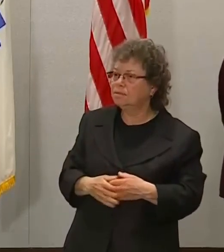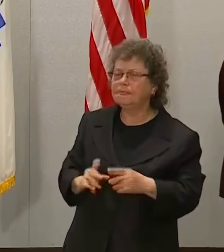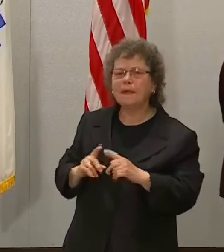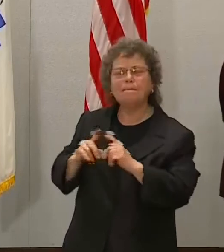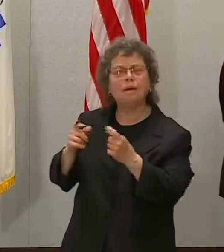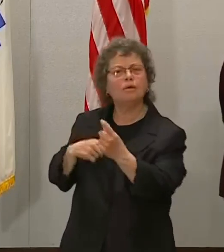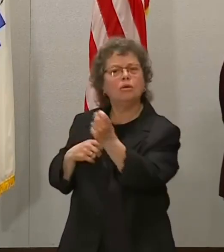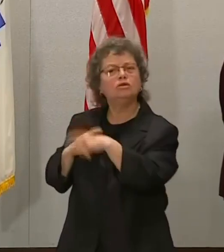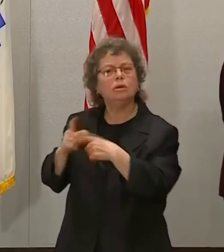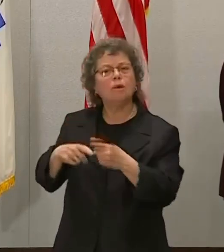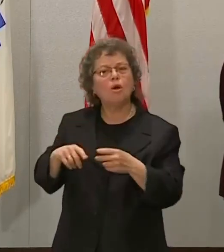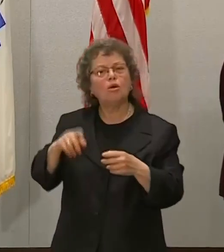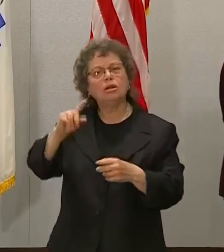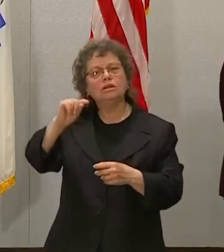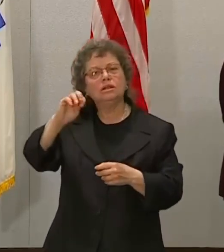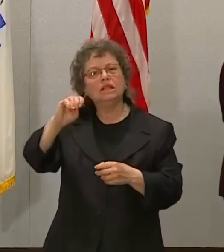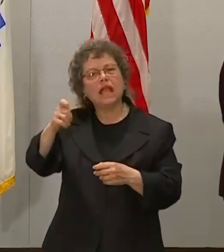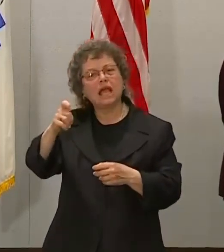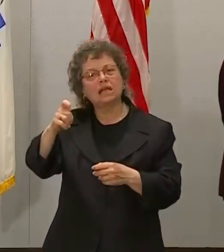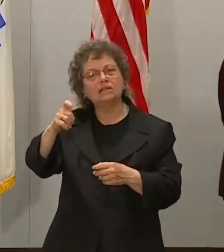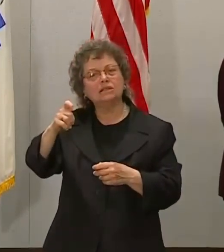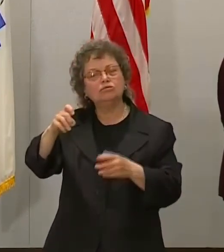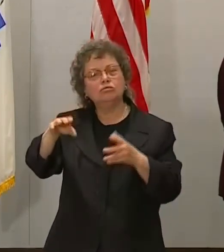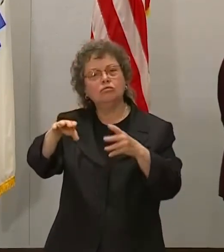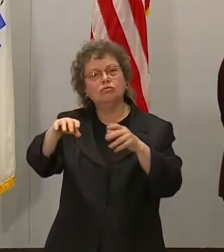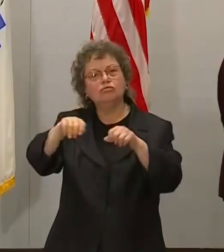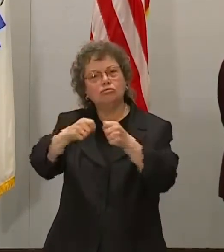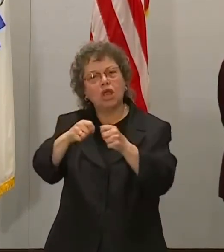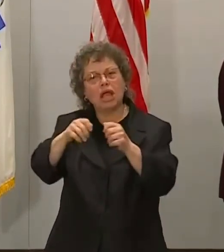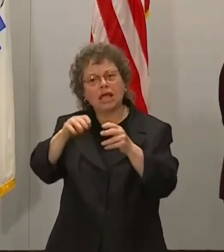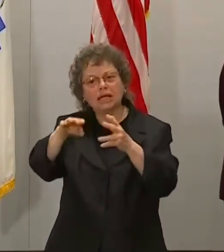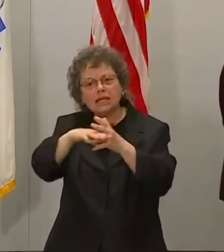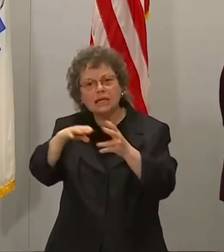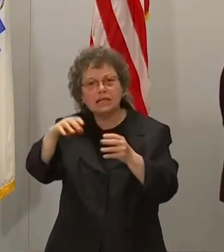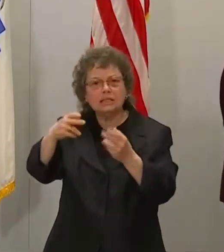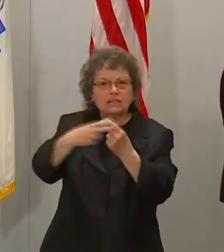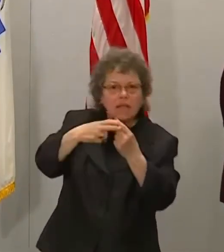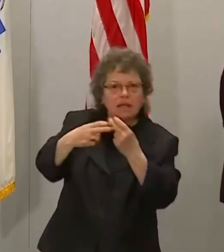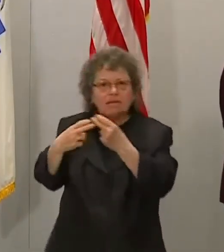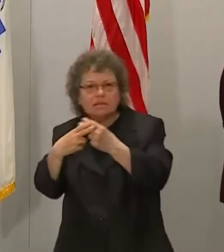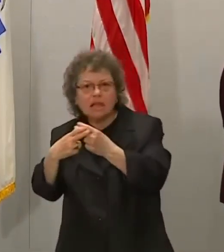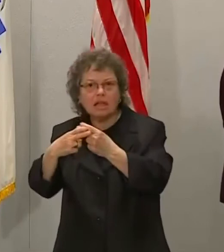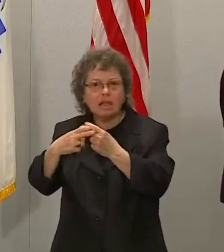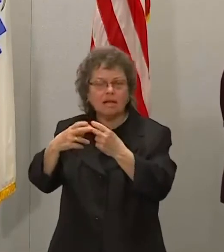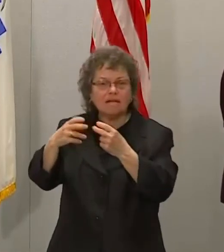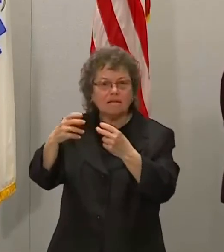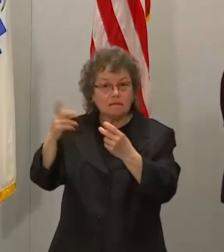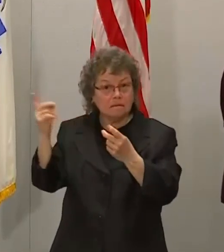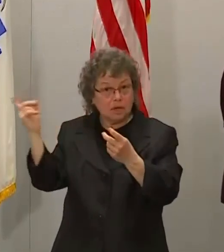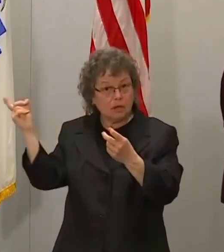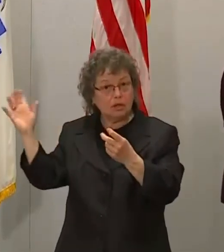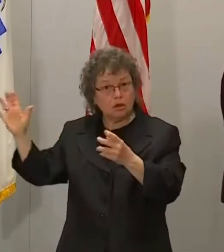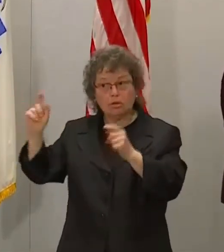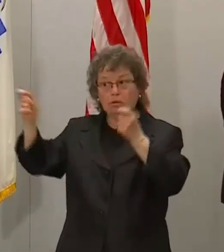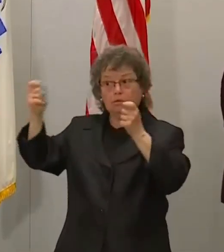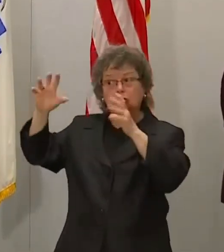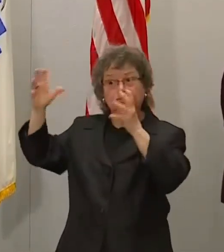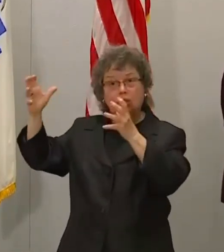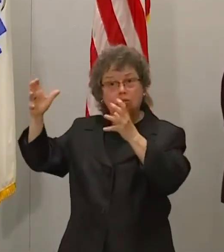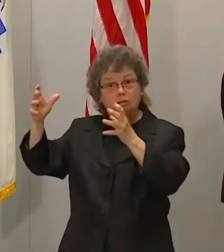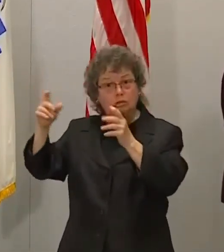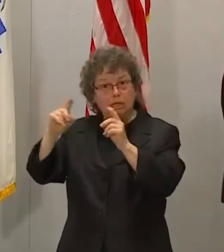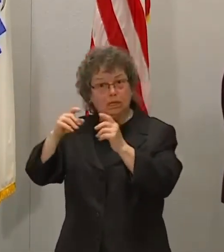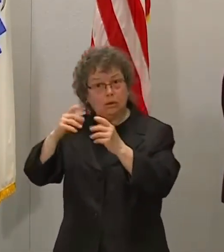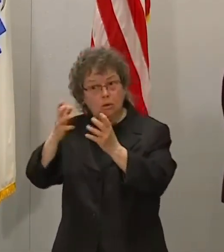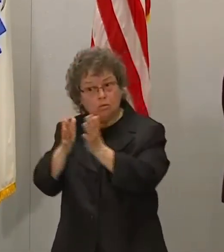breaks that should be looked at and reviewed. Is your administration interested in doing that? I have not read the report. I've been kind of focused on